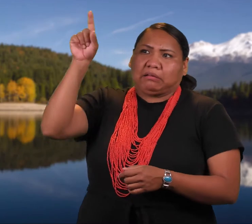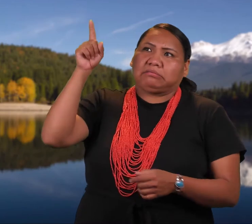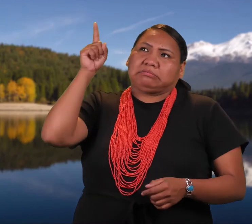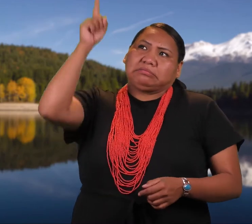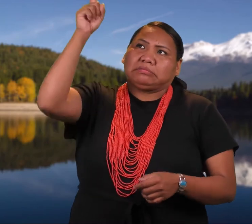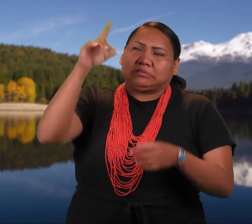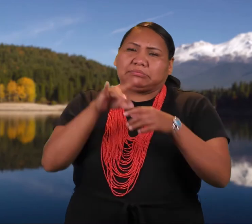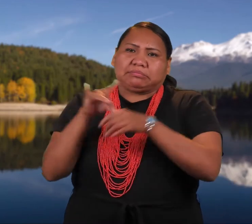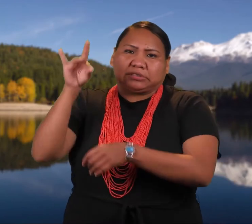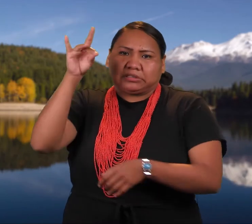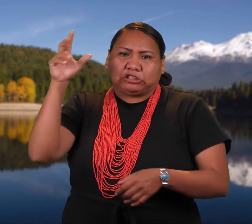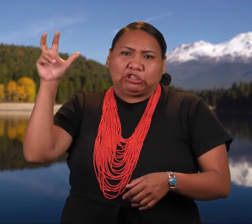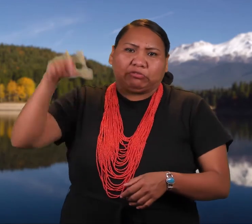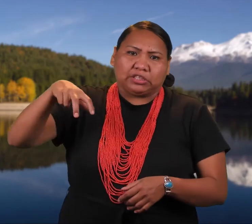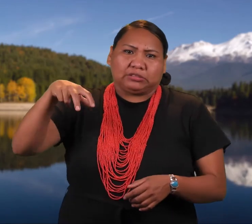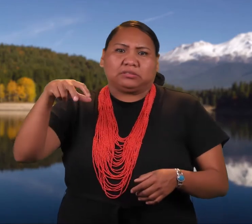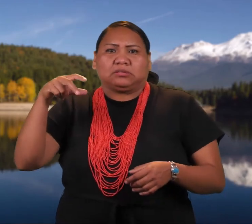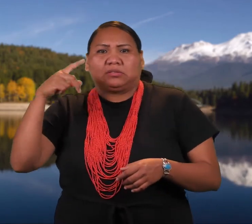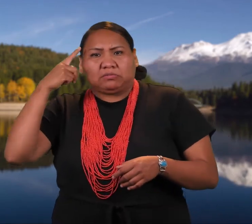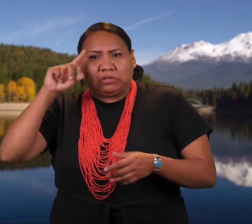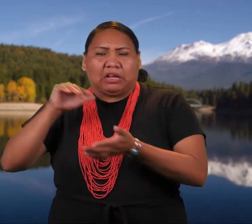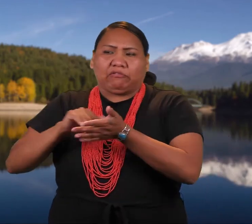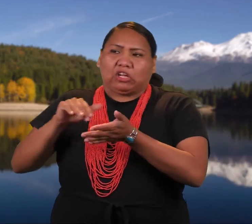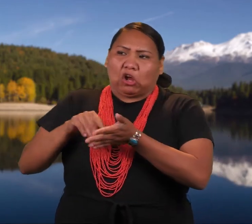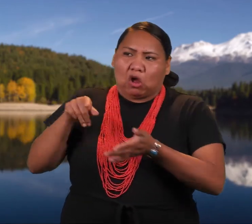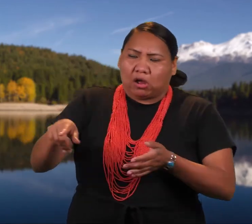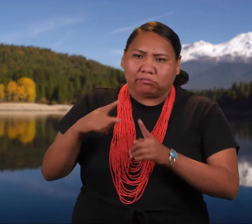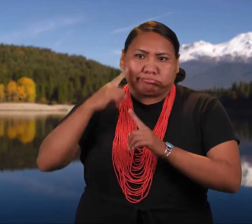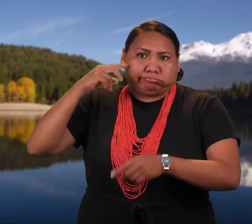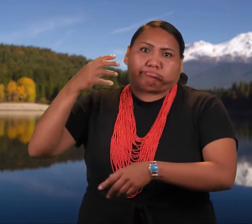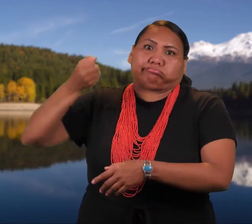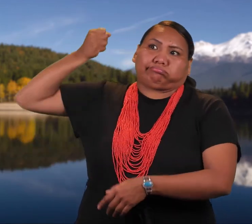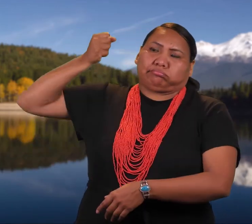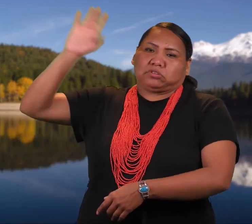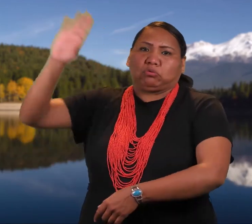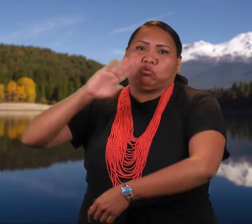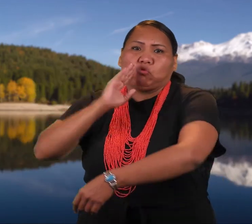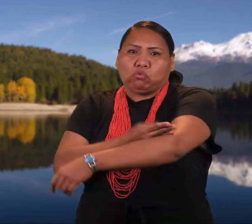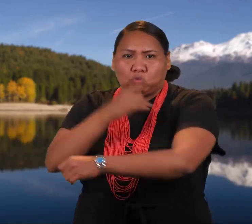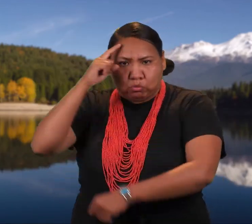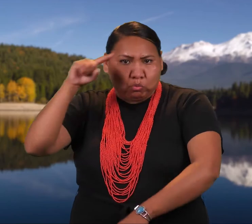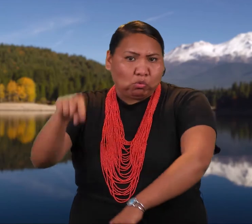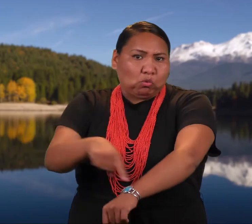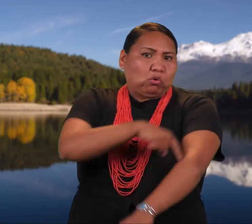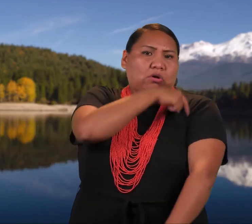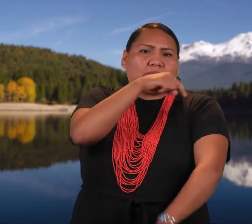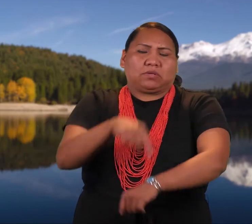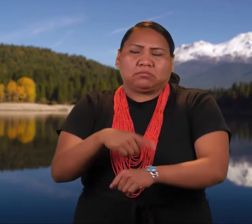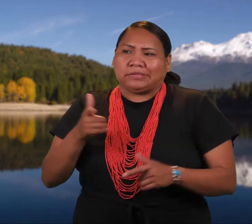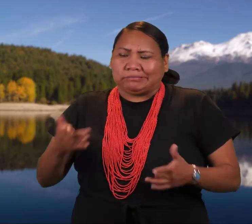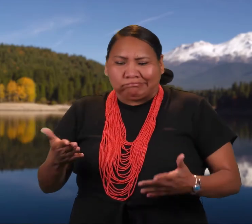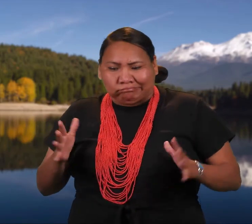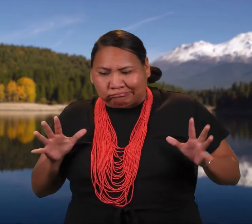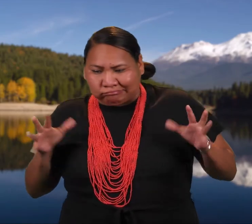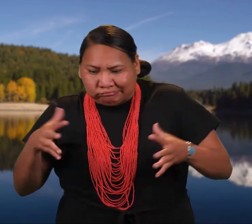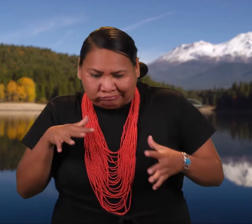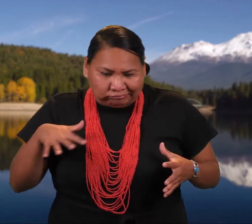Fearing that she should ask the chief of the sky spirits to forgive her for keeping his daughter, she gathered all the